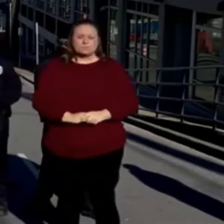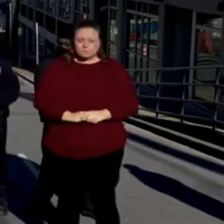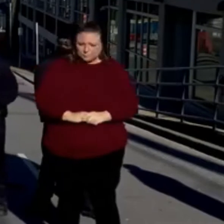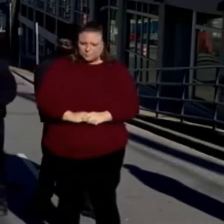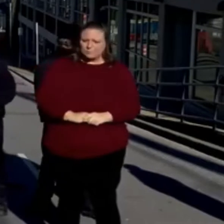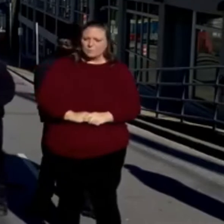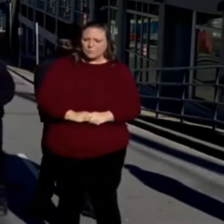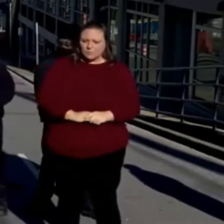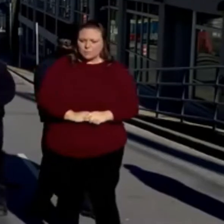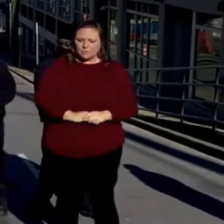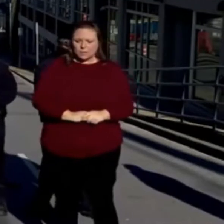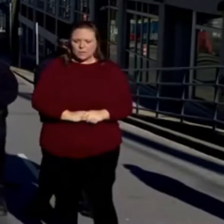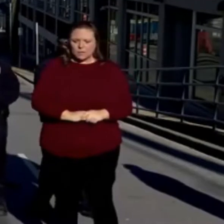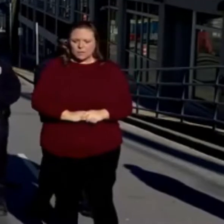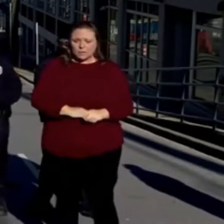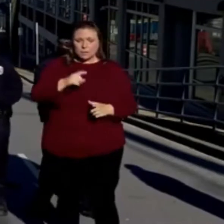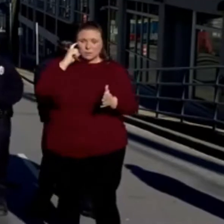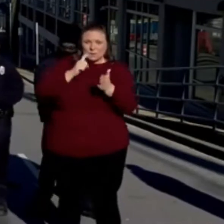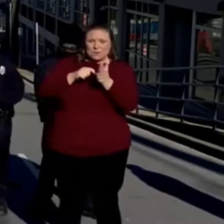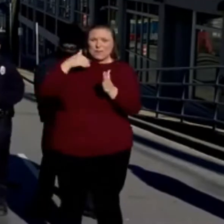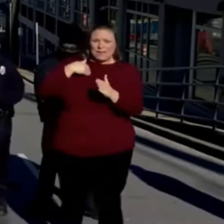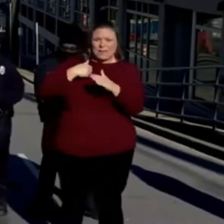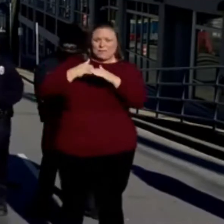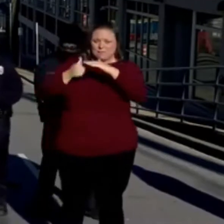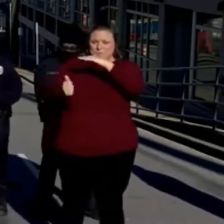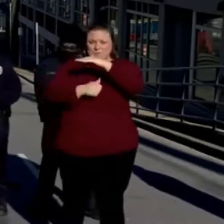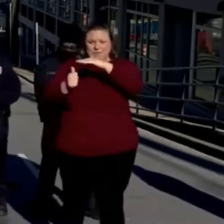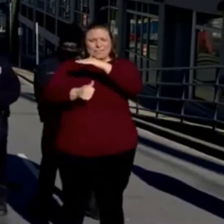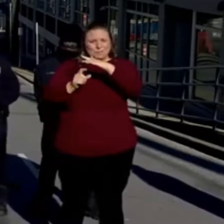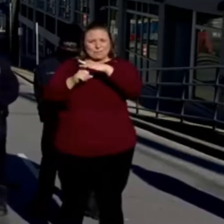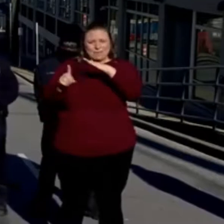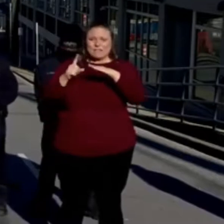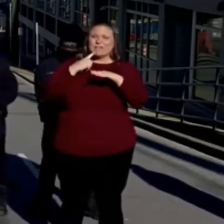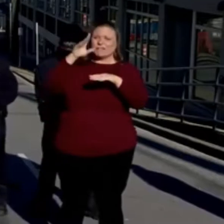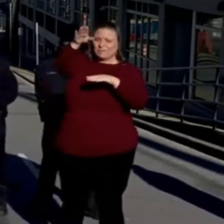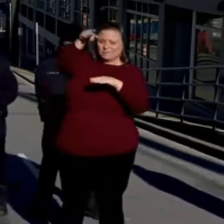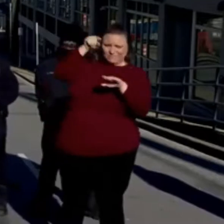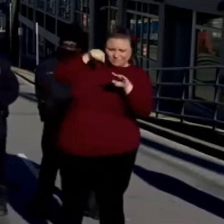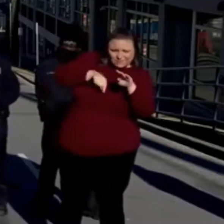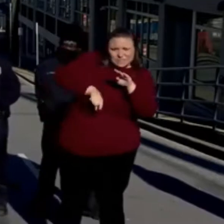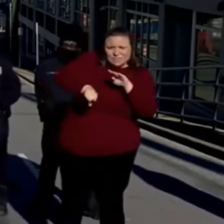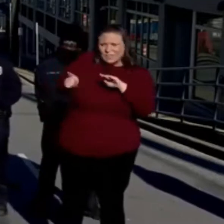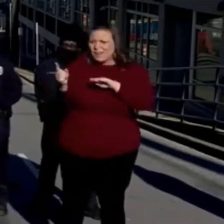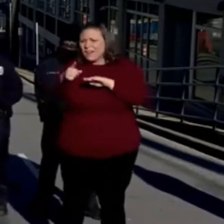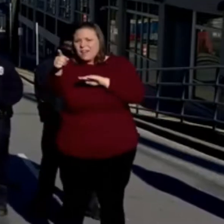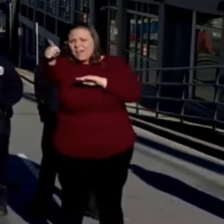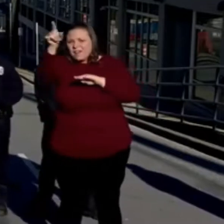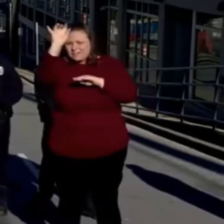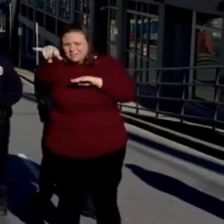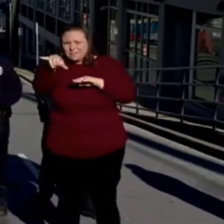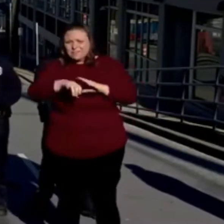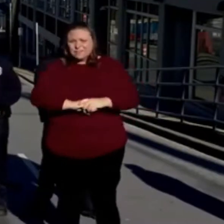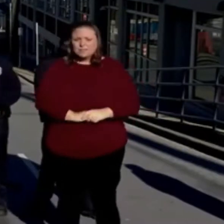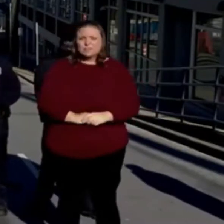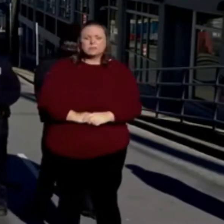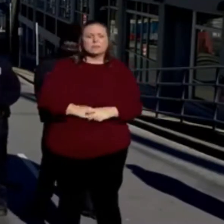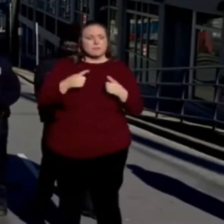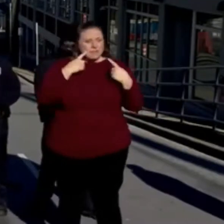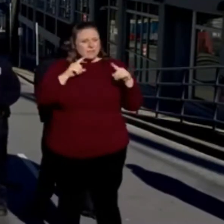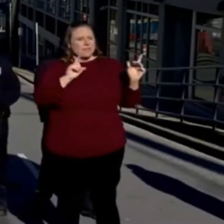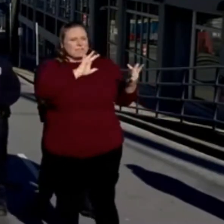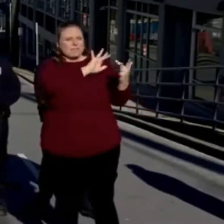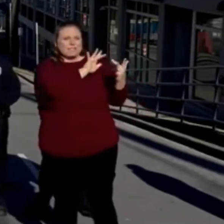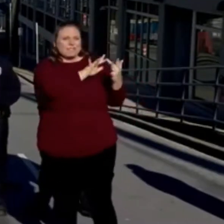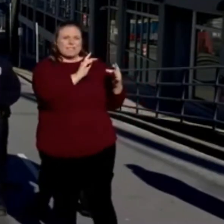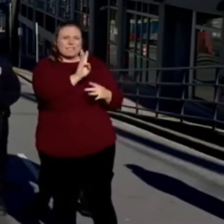We noticed that there was a basement exit, so we asked everyone to go down and out the basement. We essentially made contact with,